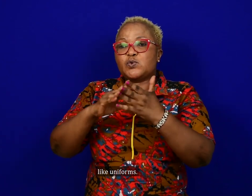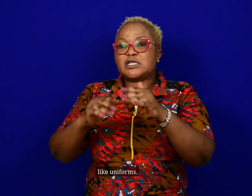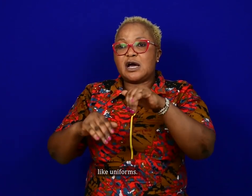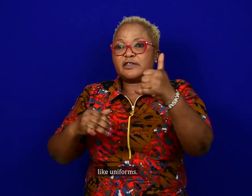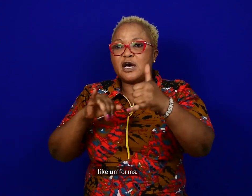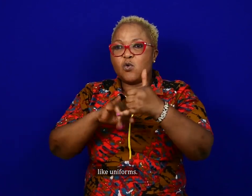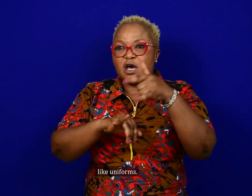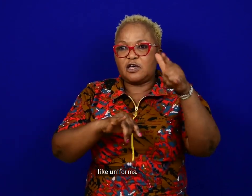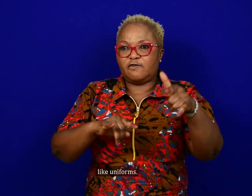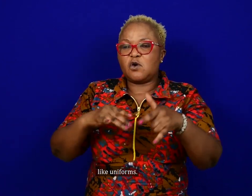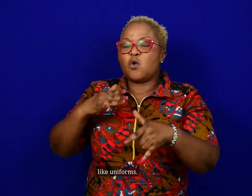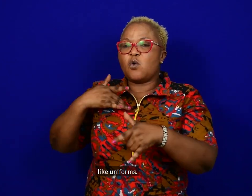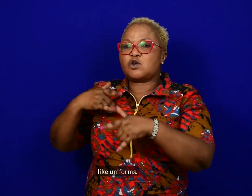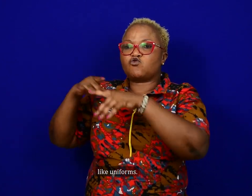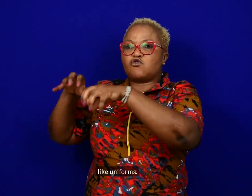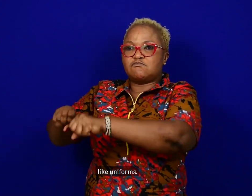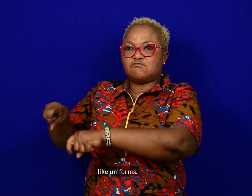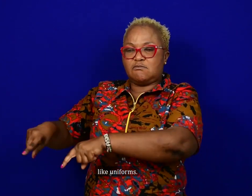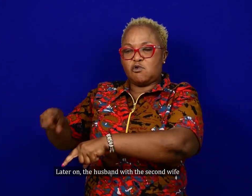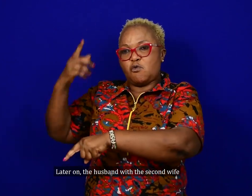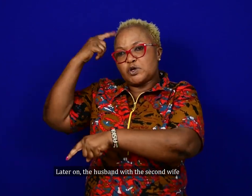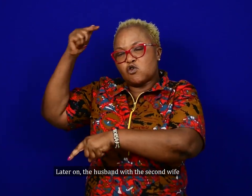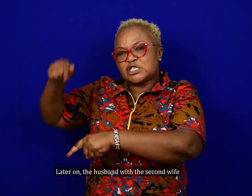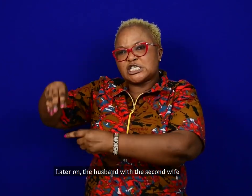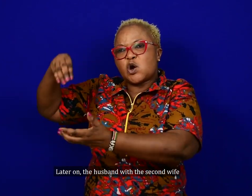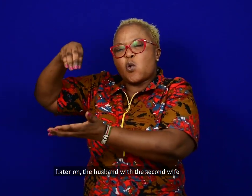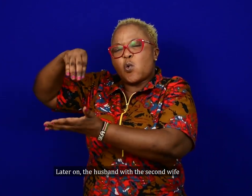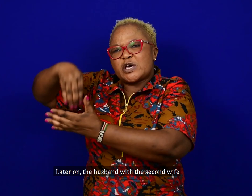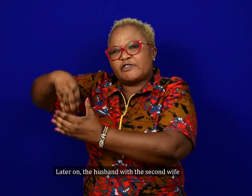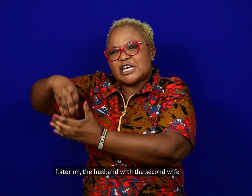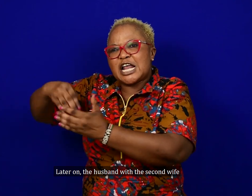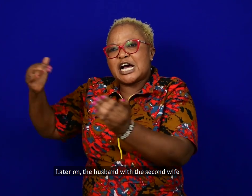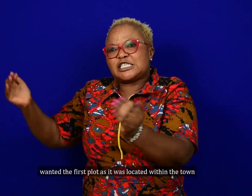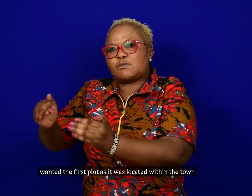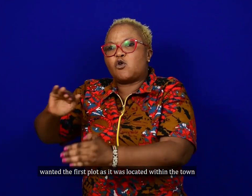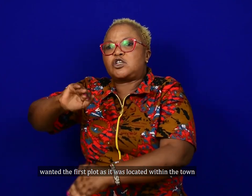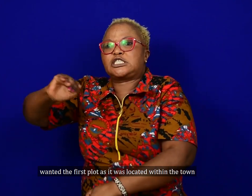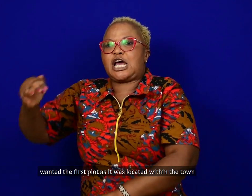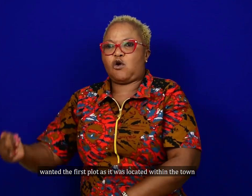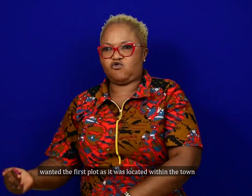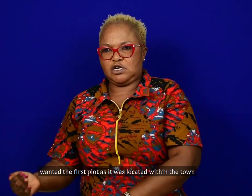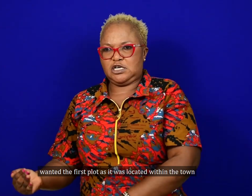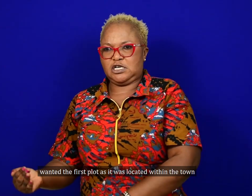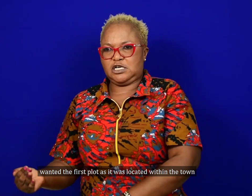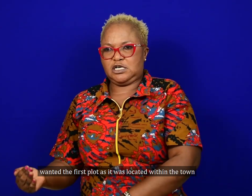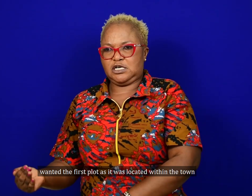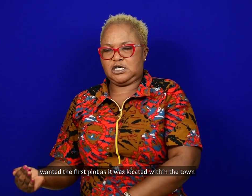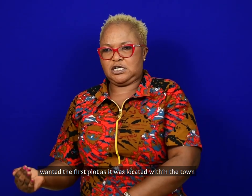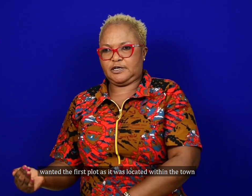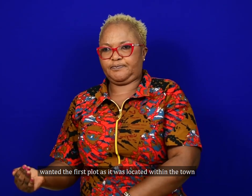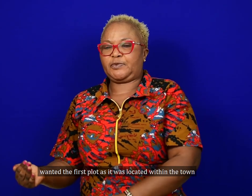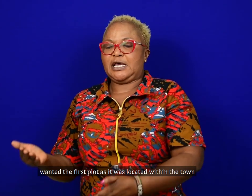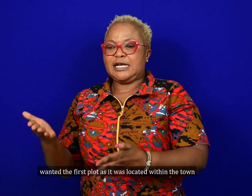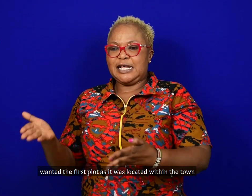clothing like uniforms. Later on, the husband with the second wife wanted the first plot as it was located within the town.